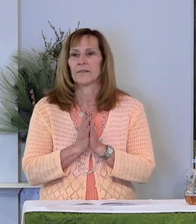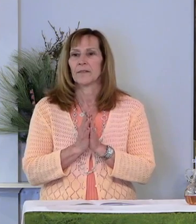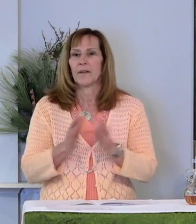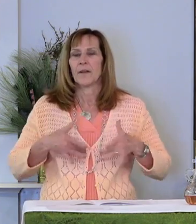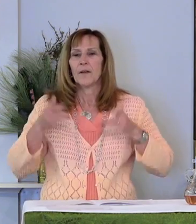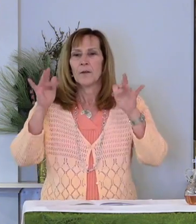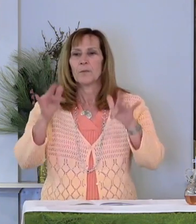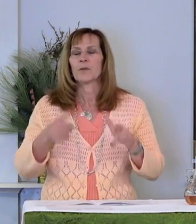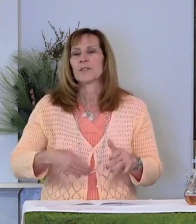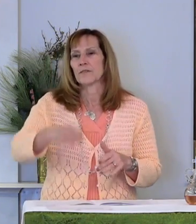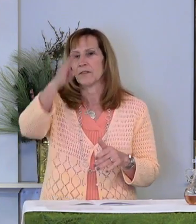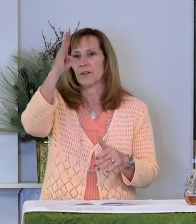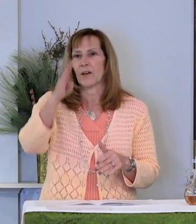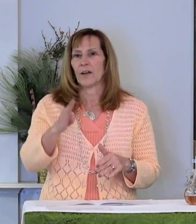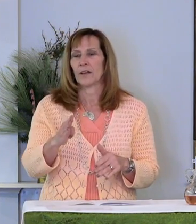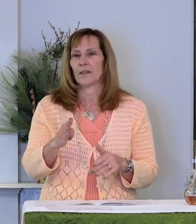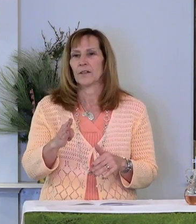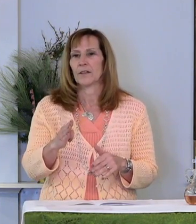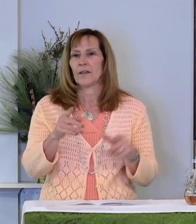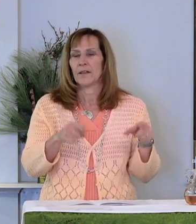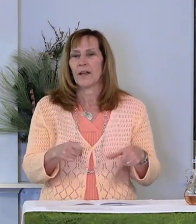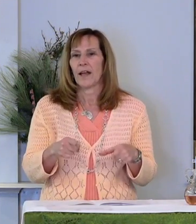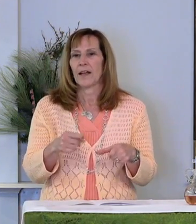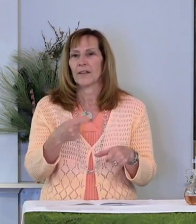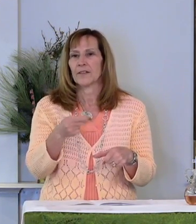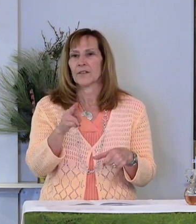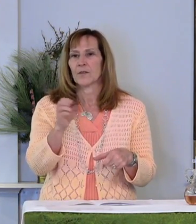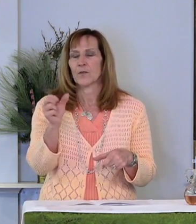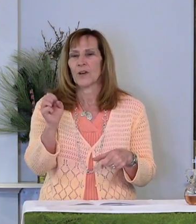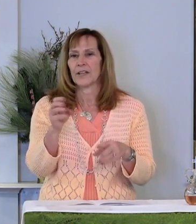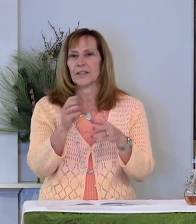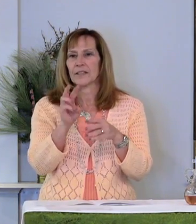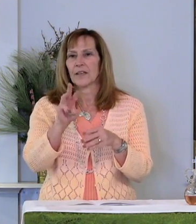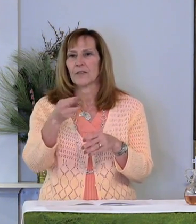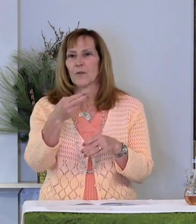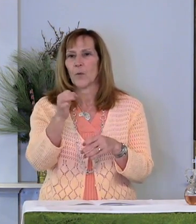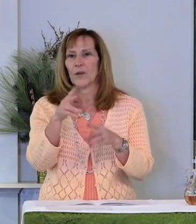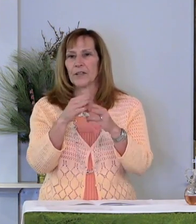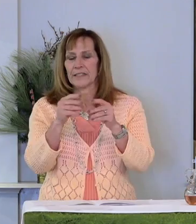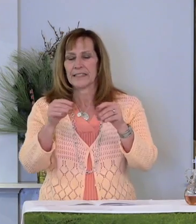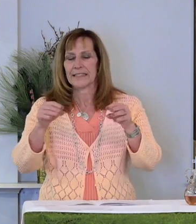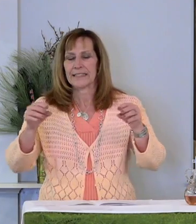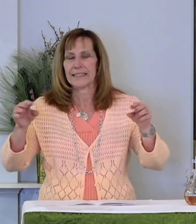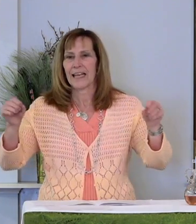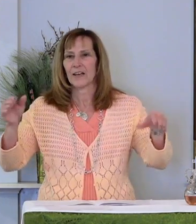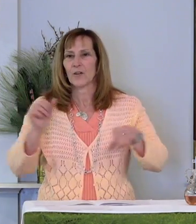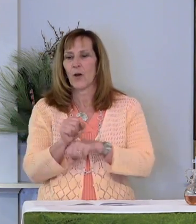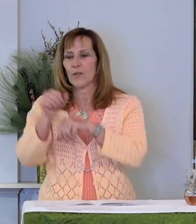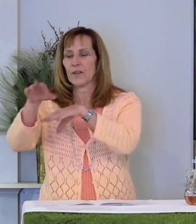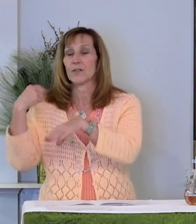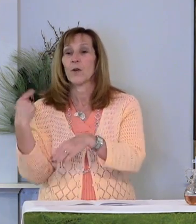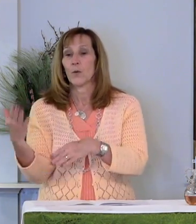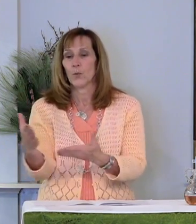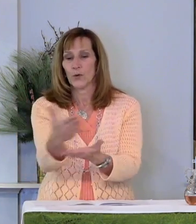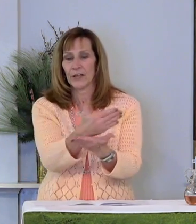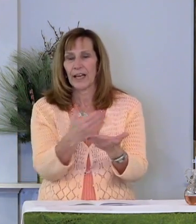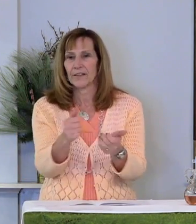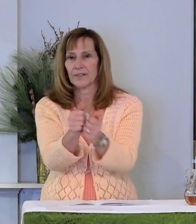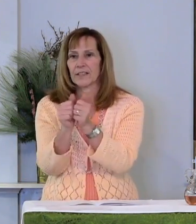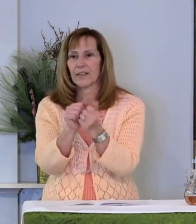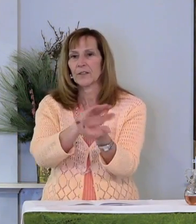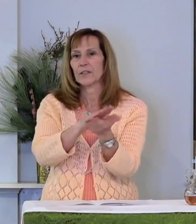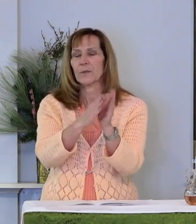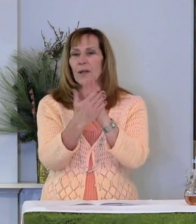Merciful God, as grains of wheat scattered upon the hills were gathered together to